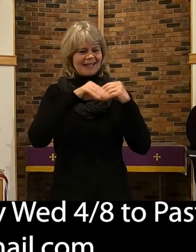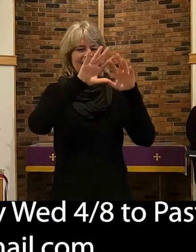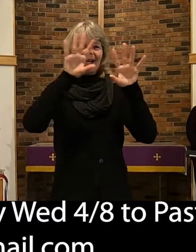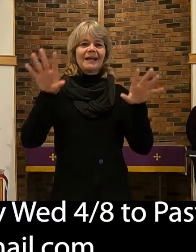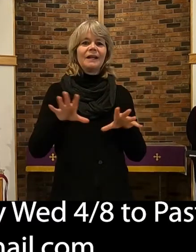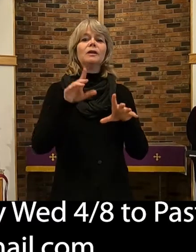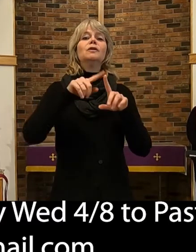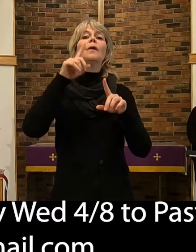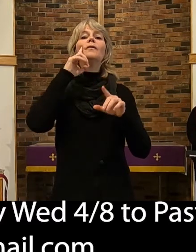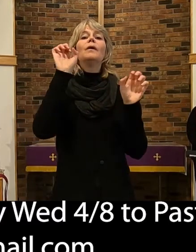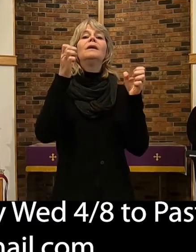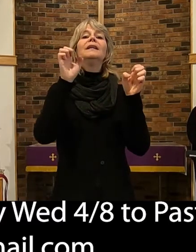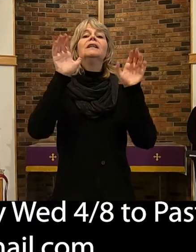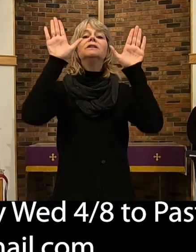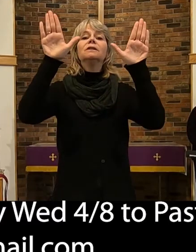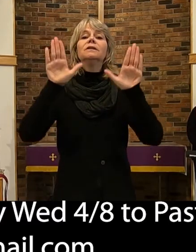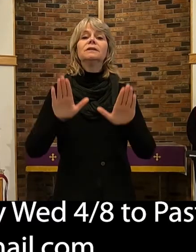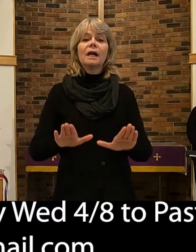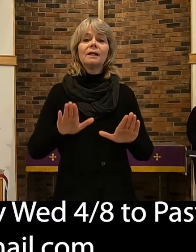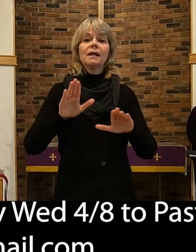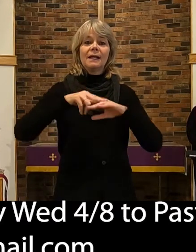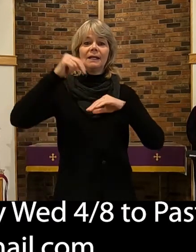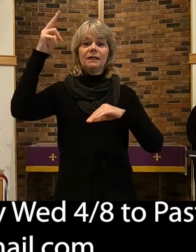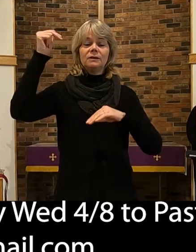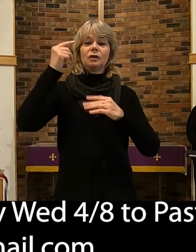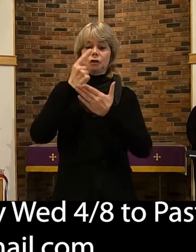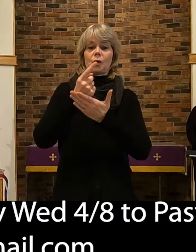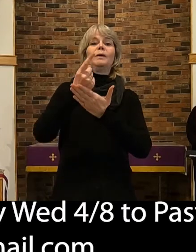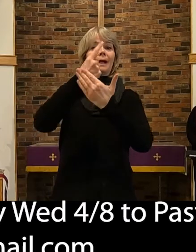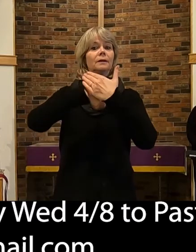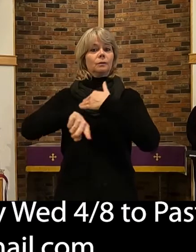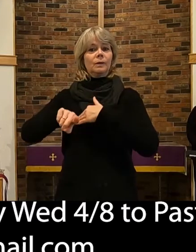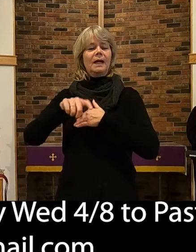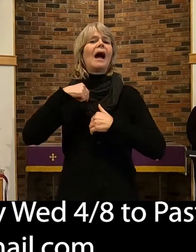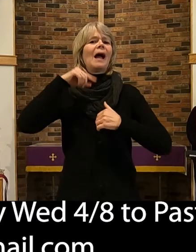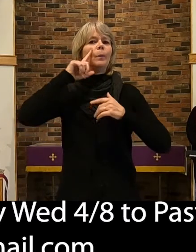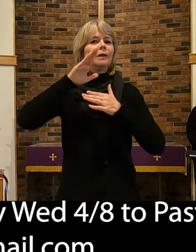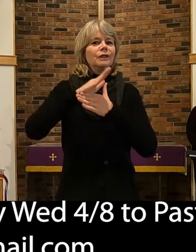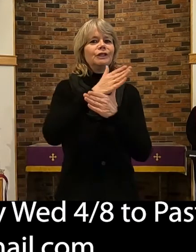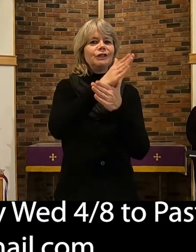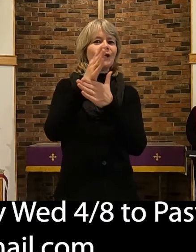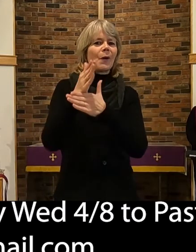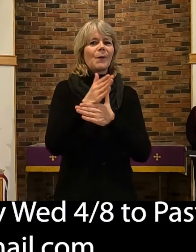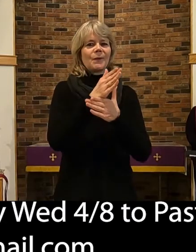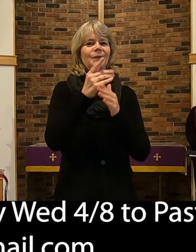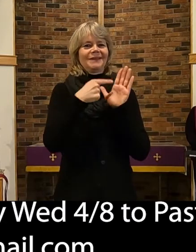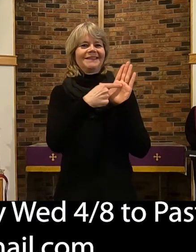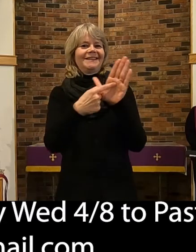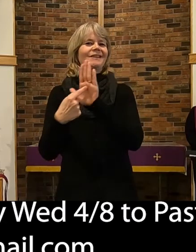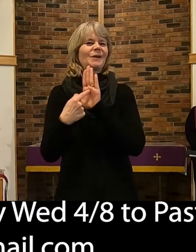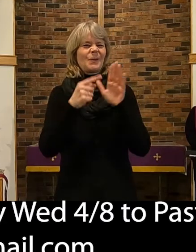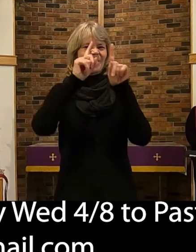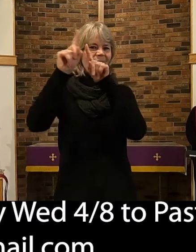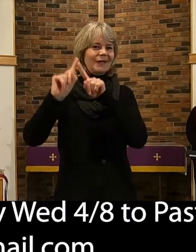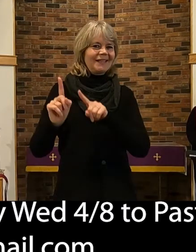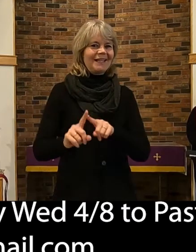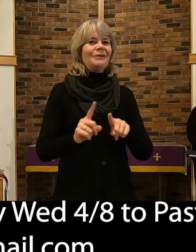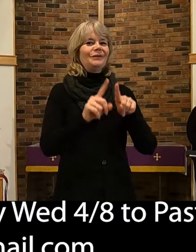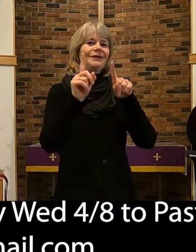Easter Sunday. Next week already, we'll share that video during our Easter Sunday